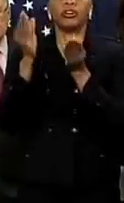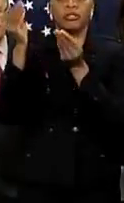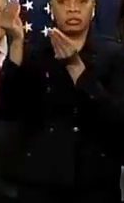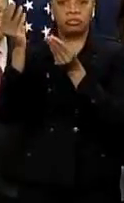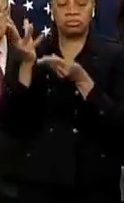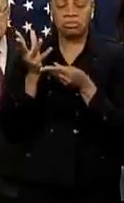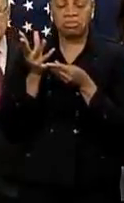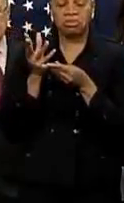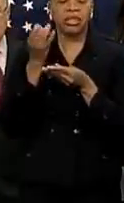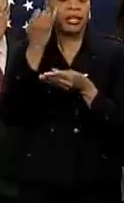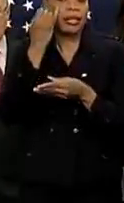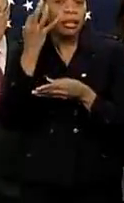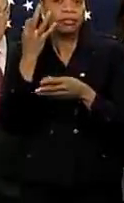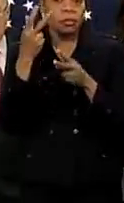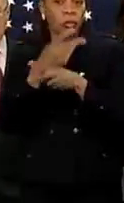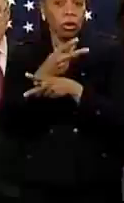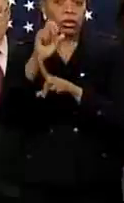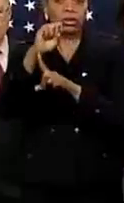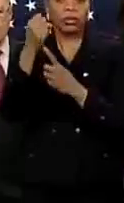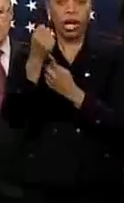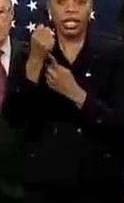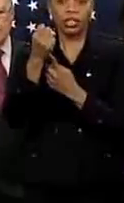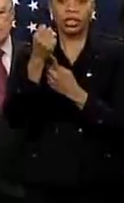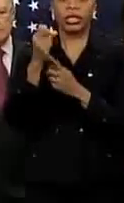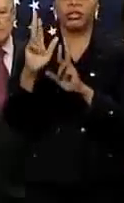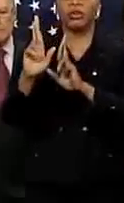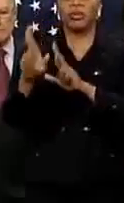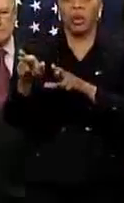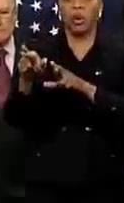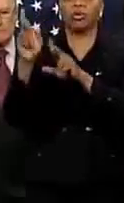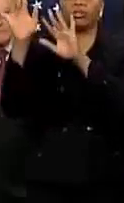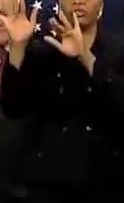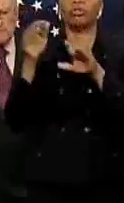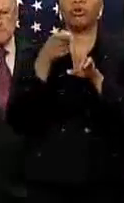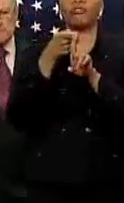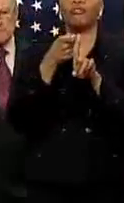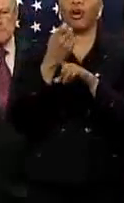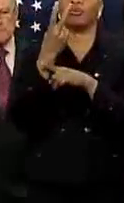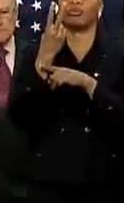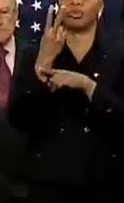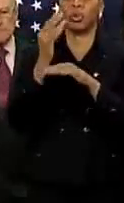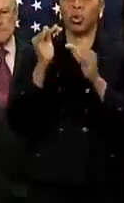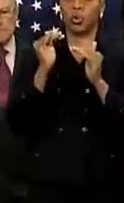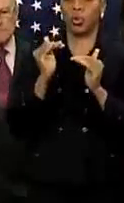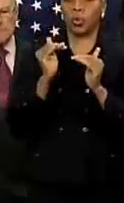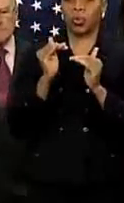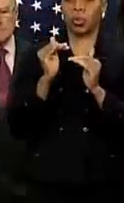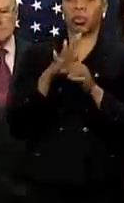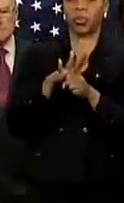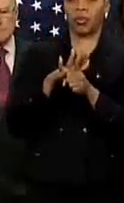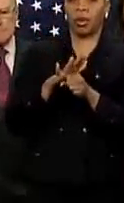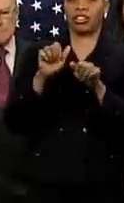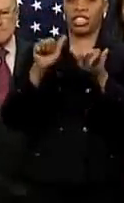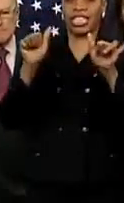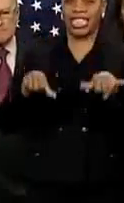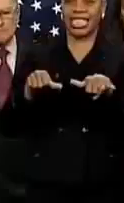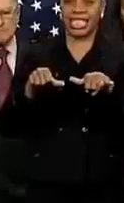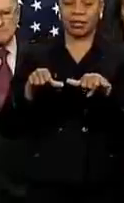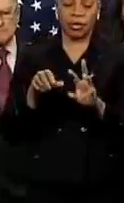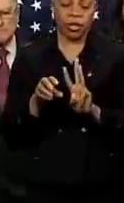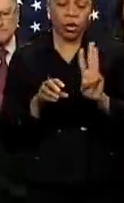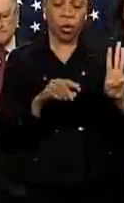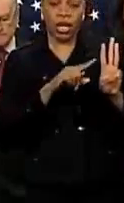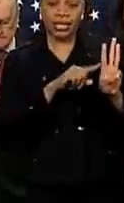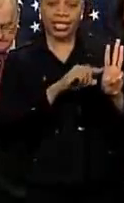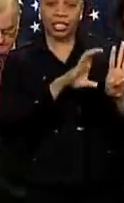worst case. As widely reported, the storm is resulting from the merging of two low-pressure systems, one approaching from the west,